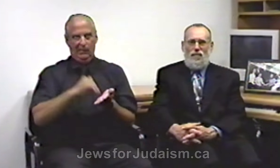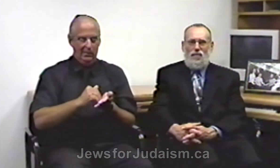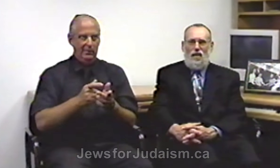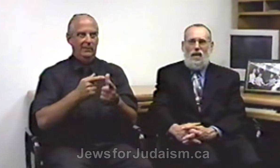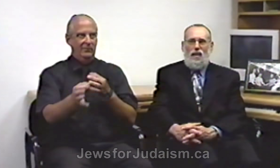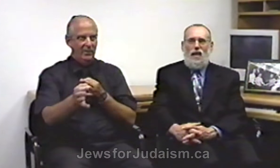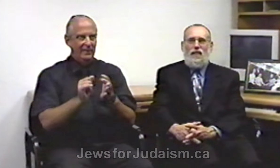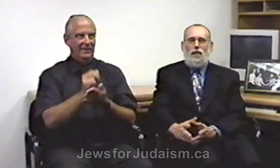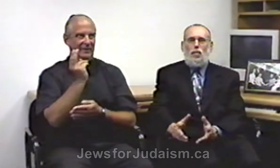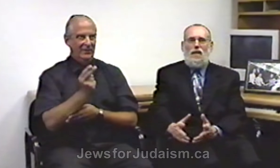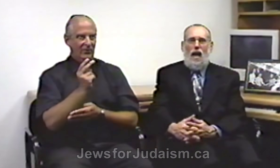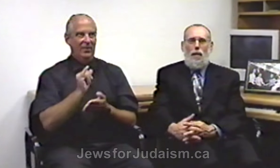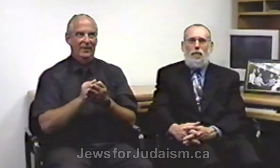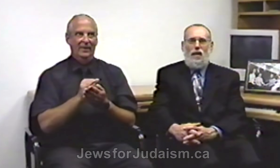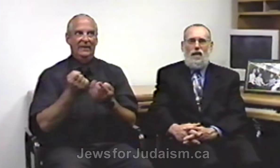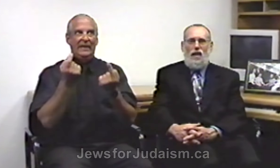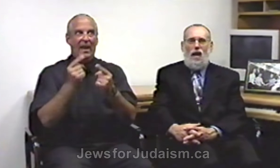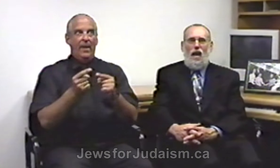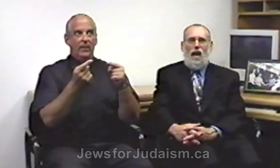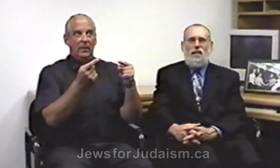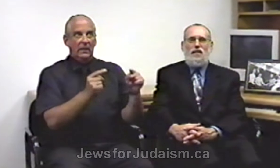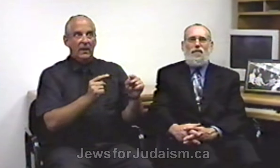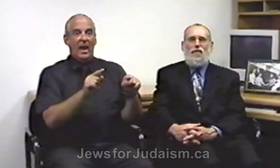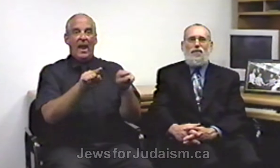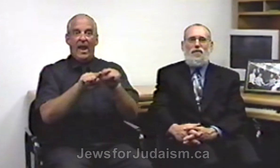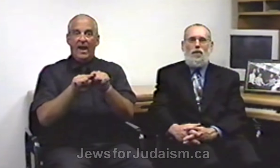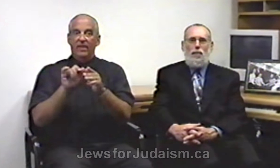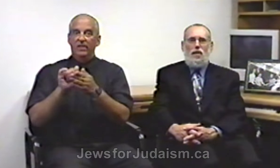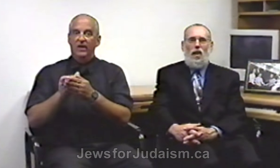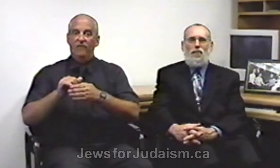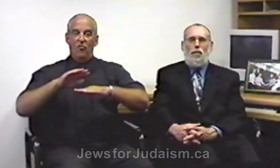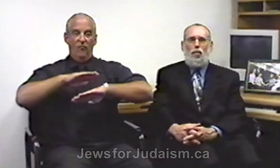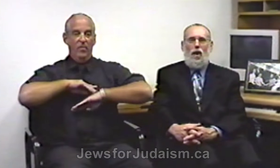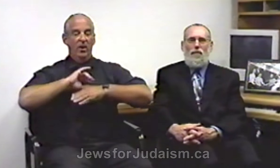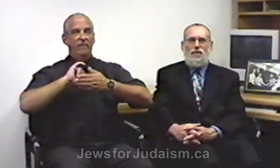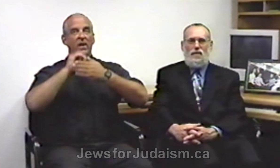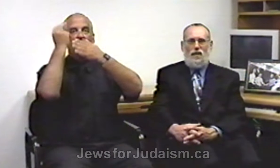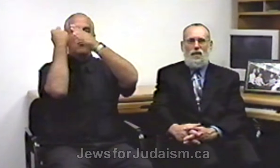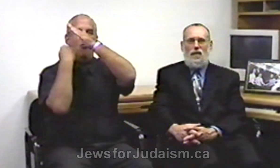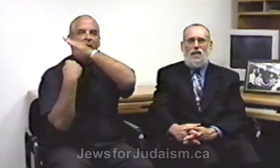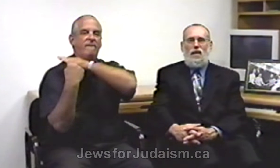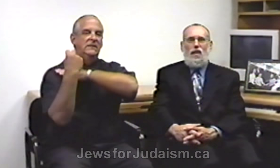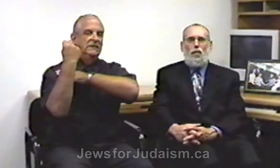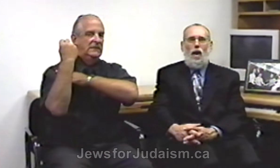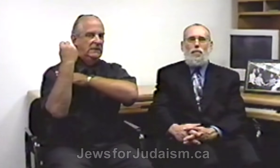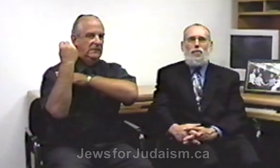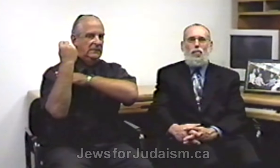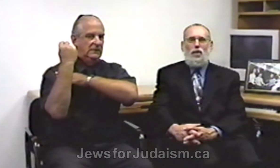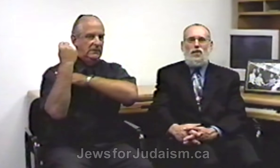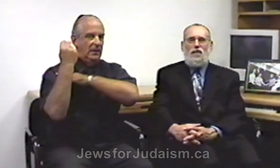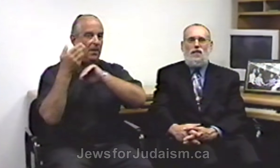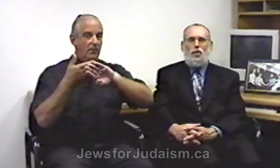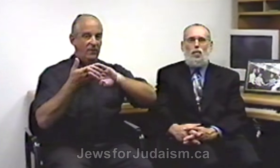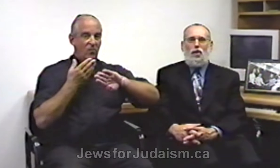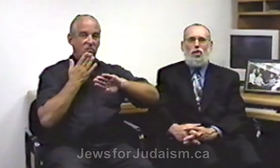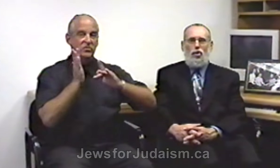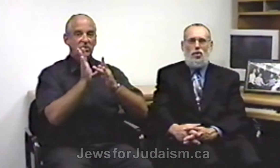that this was happening as the fulfillment of a prophecy that right before Jesus returns,